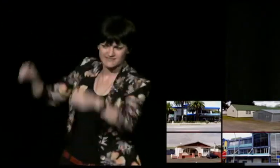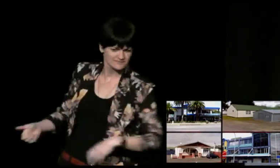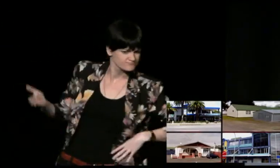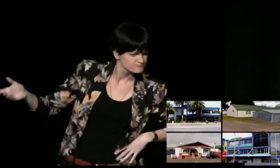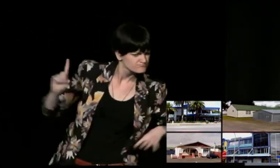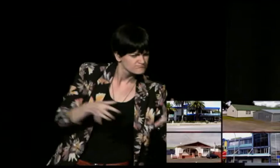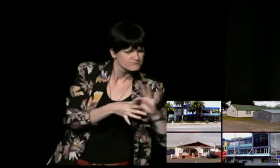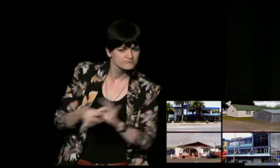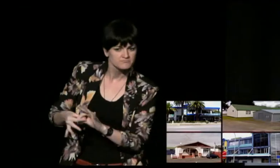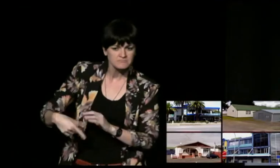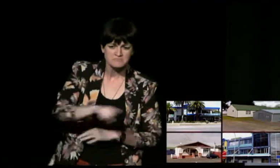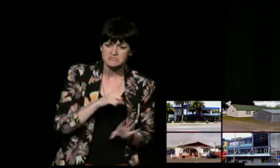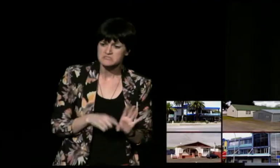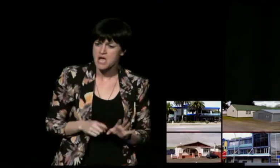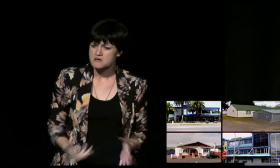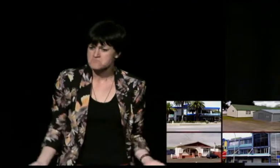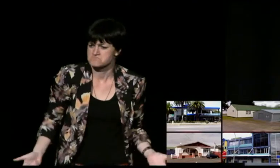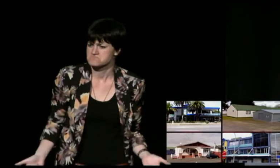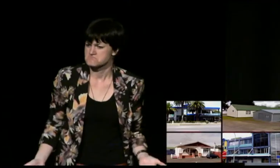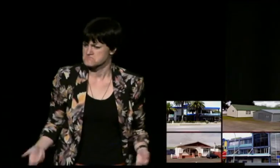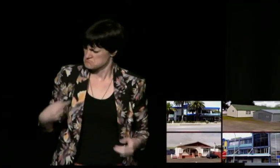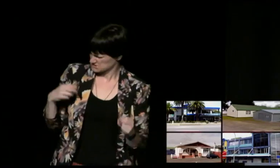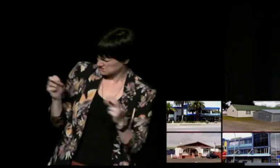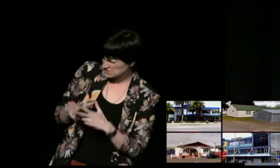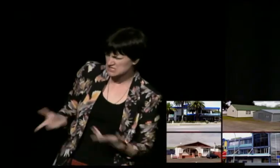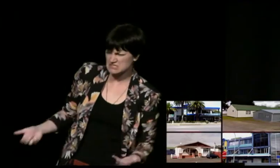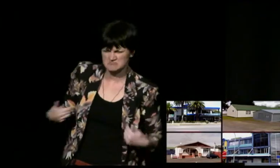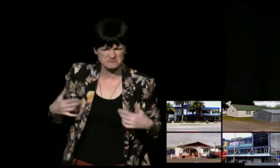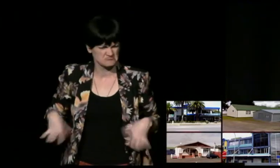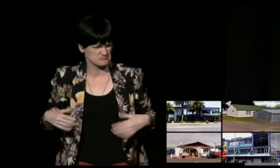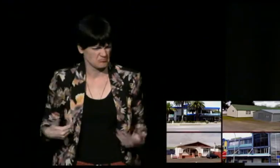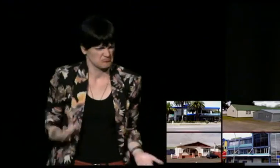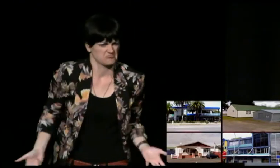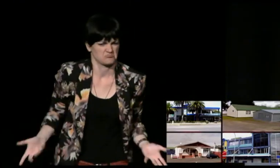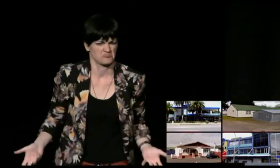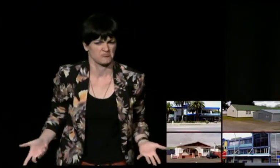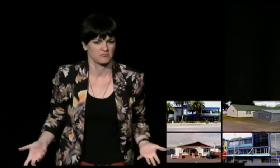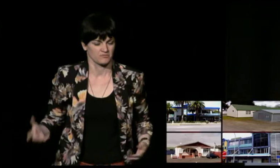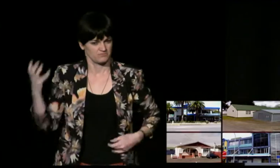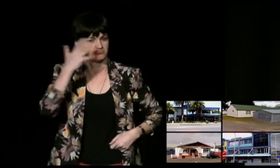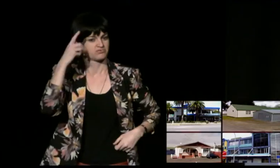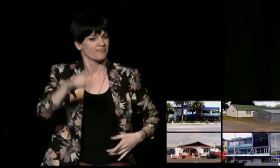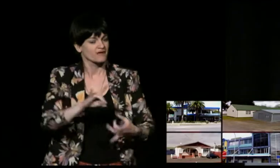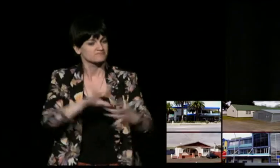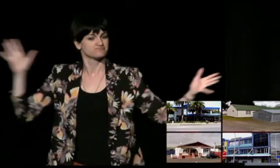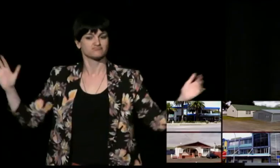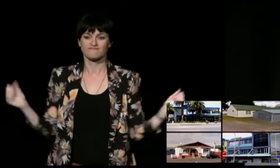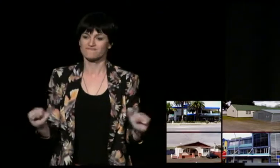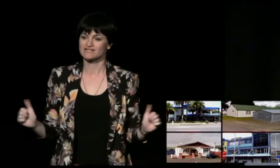pins, but the youth group didn't have any physical attachments to anywhere in Sydney. It's certainly not in the same